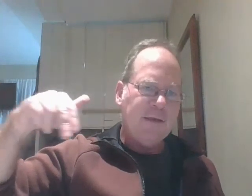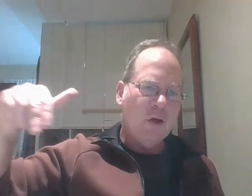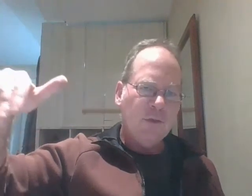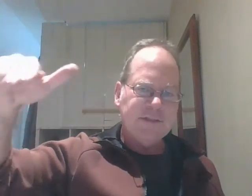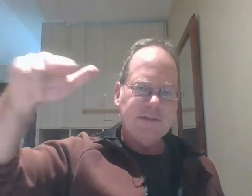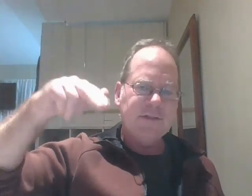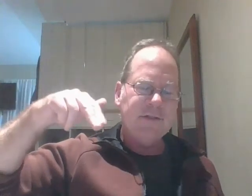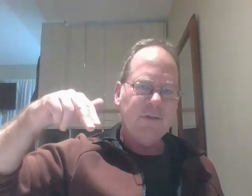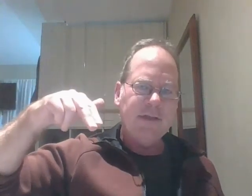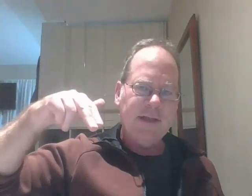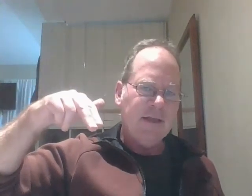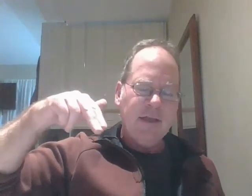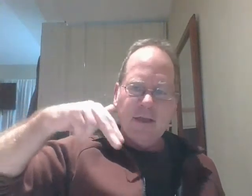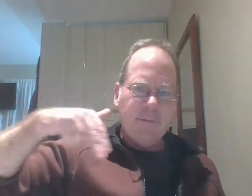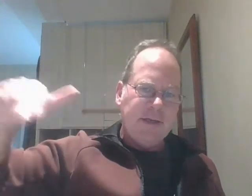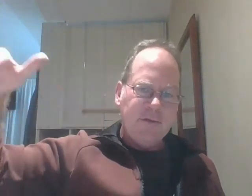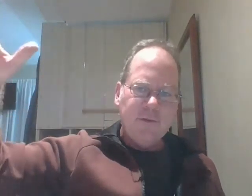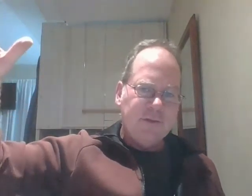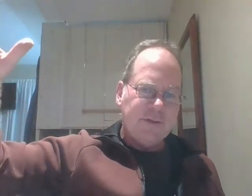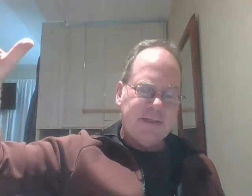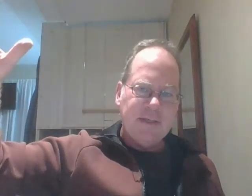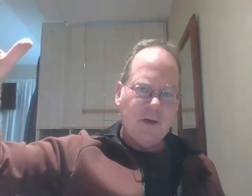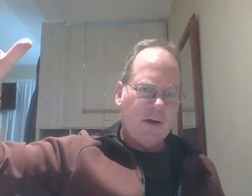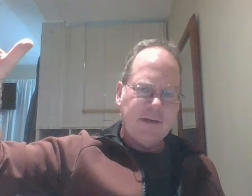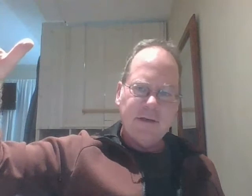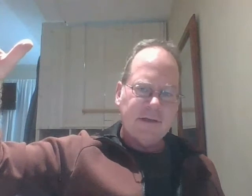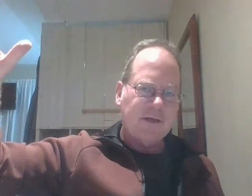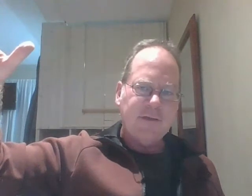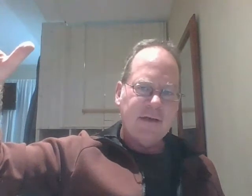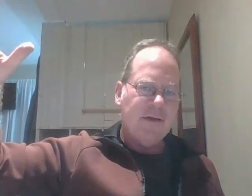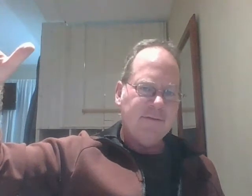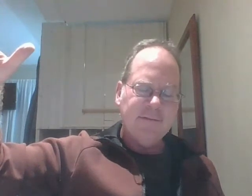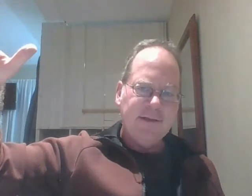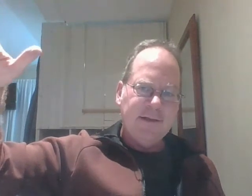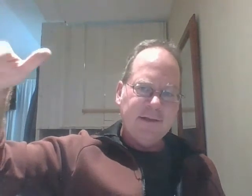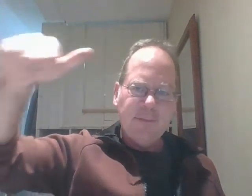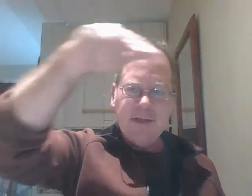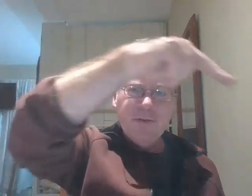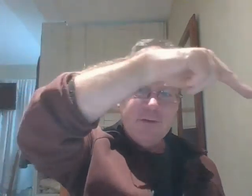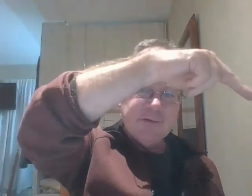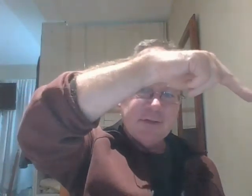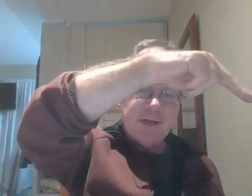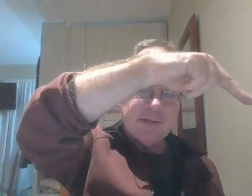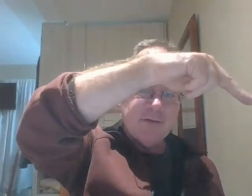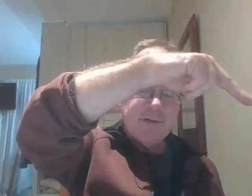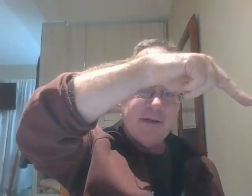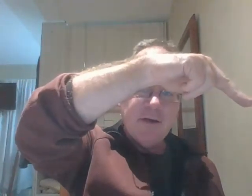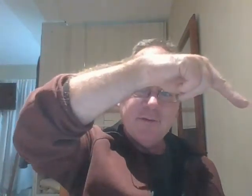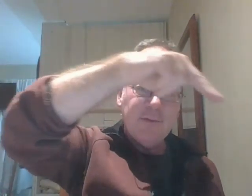know what citizens are doing like the minute you use your atm card in another country they know the minute you use it across the country they know the minute